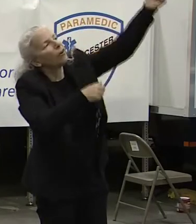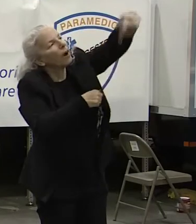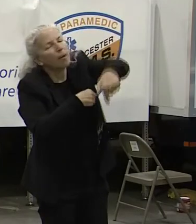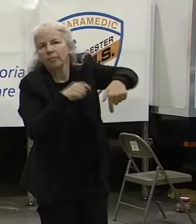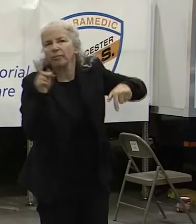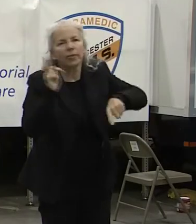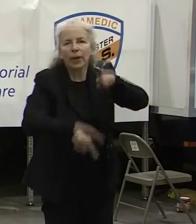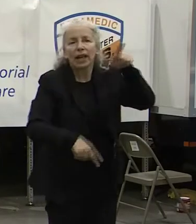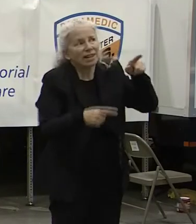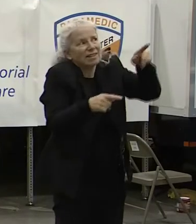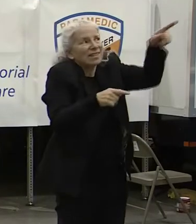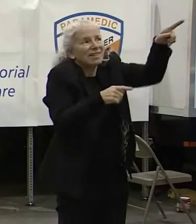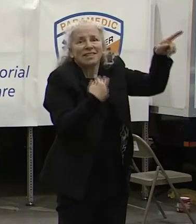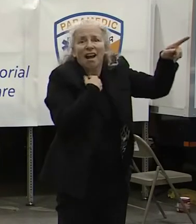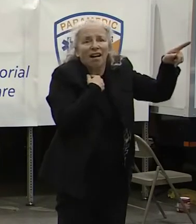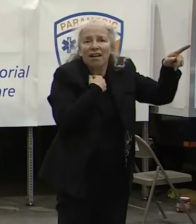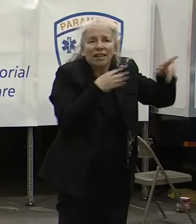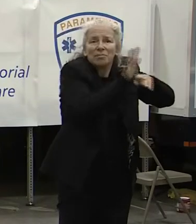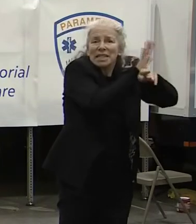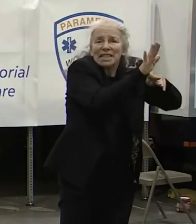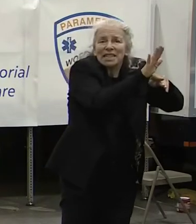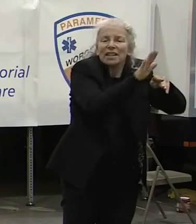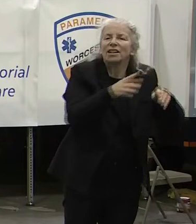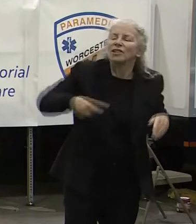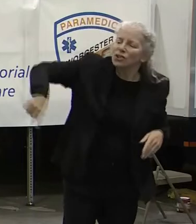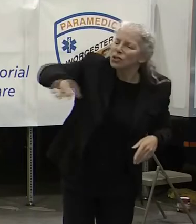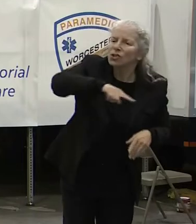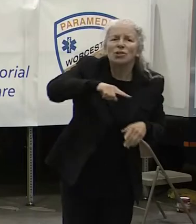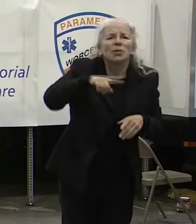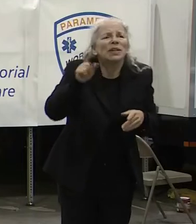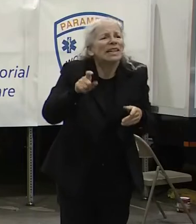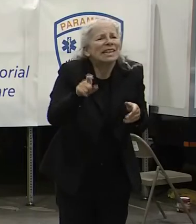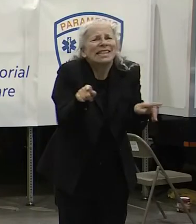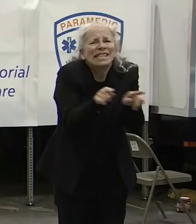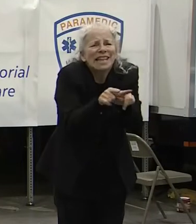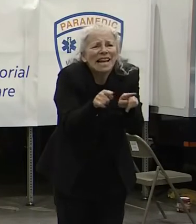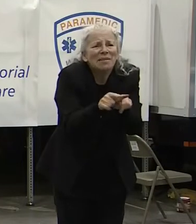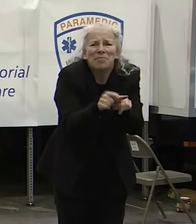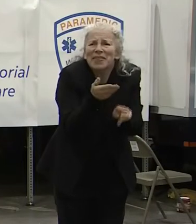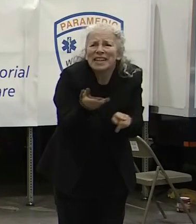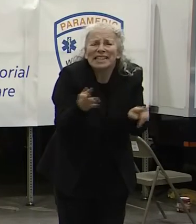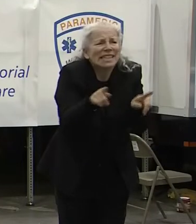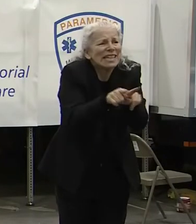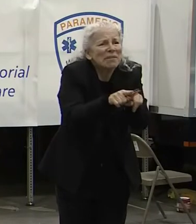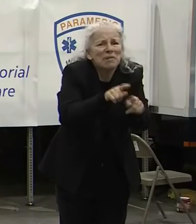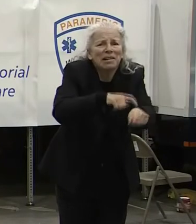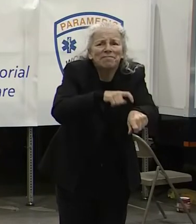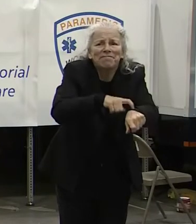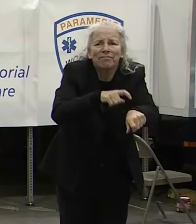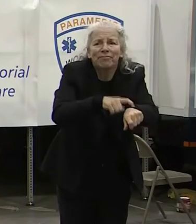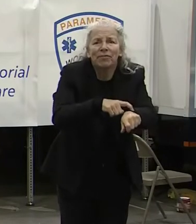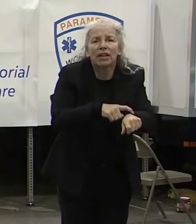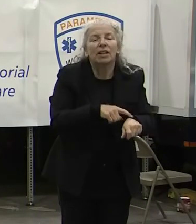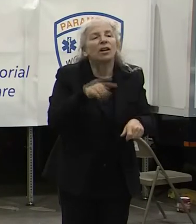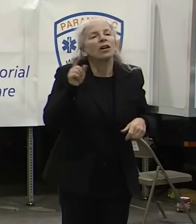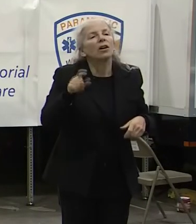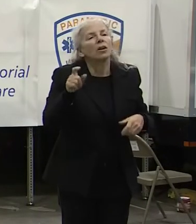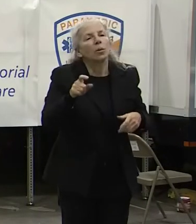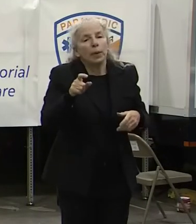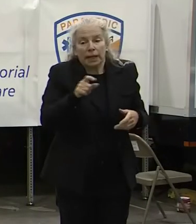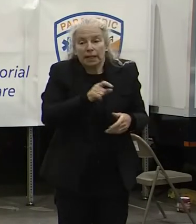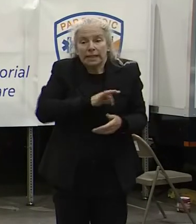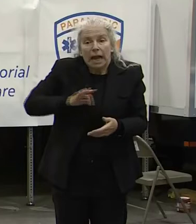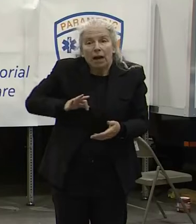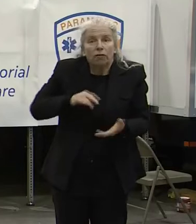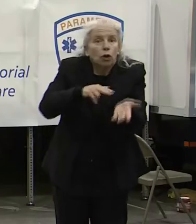across the United States. We all need many of the same things at the same time, particularly additional health and medical